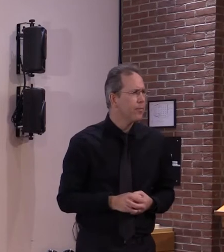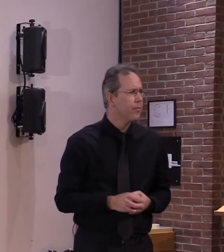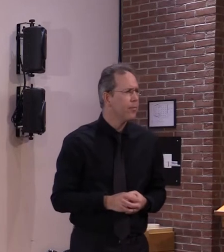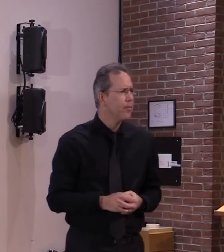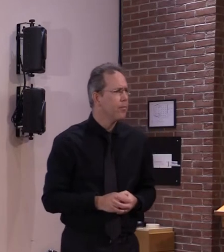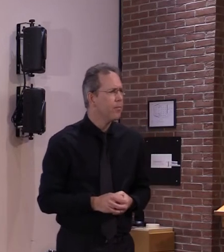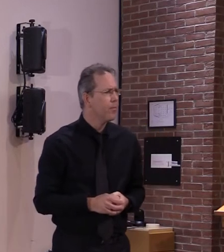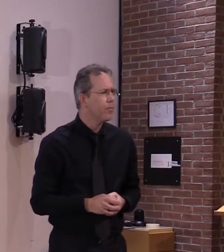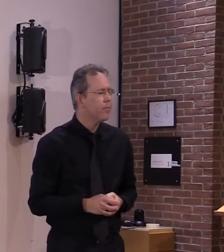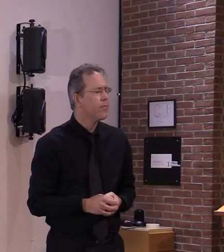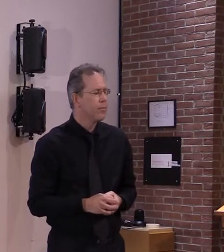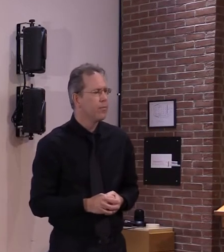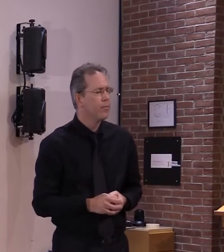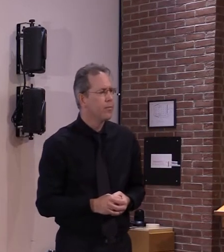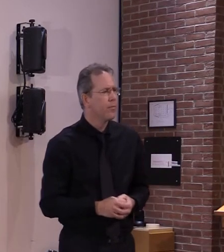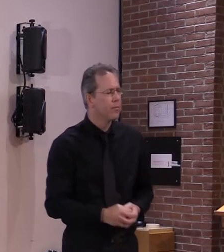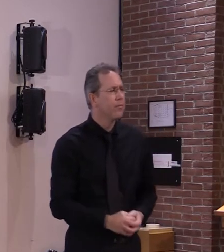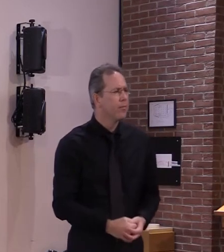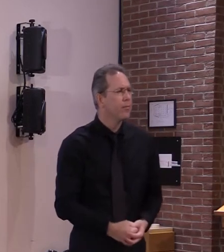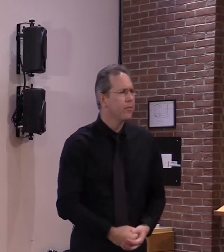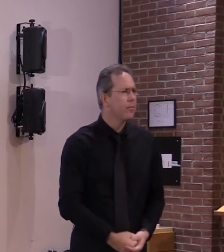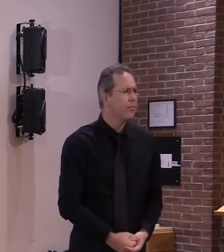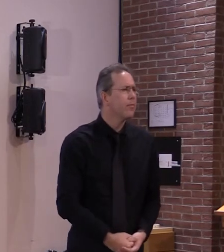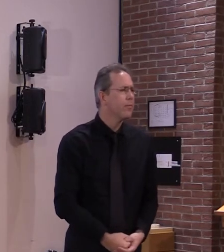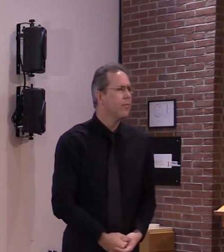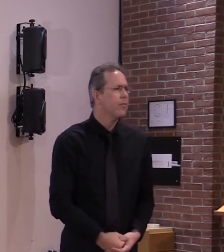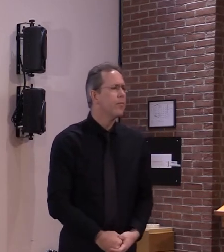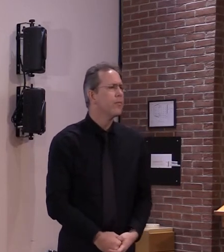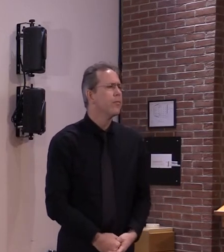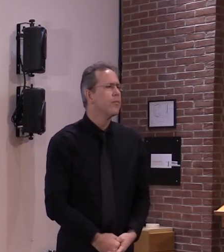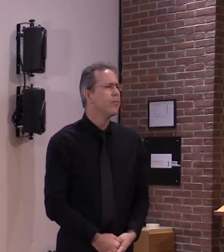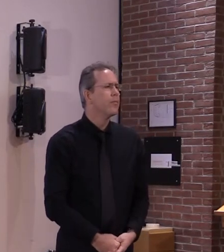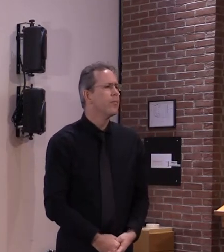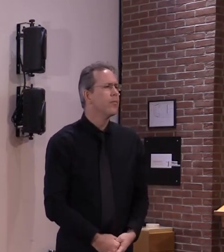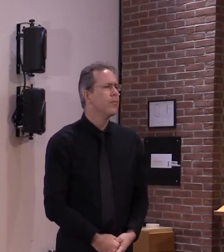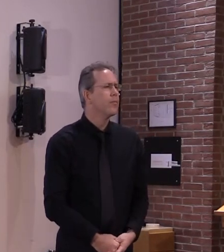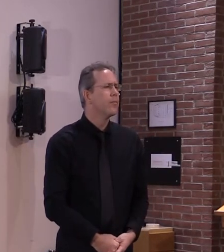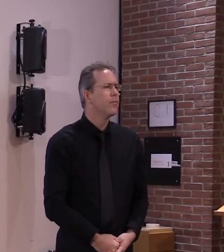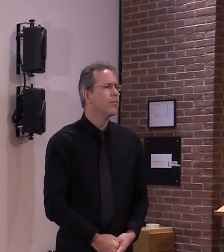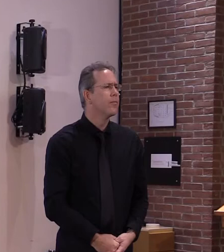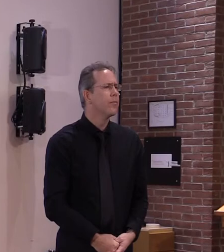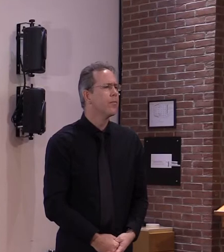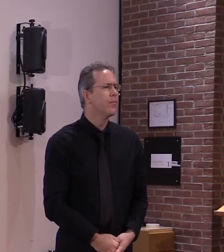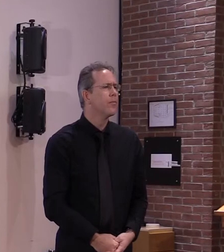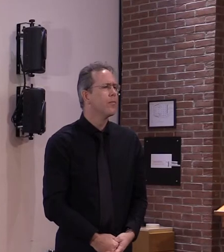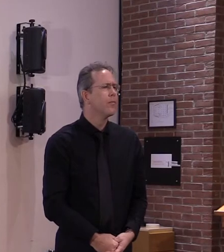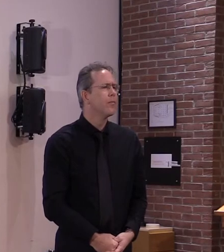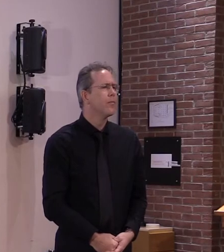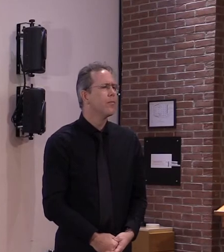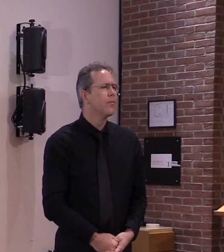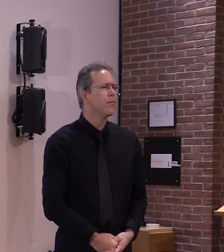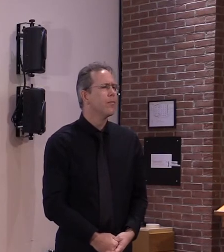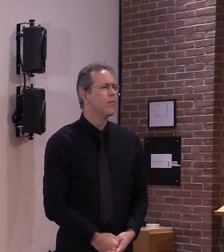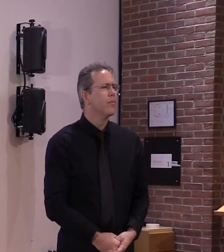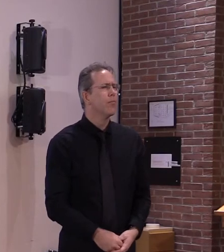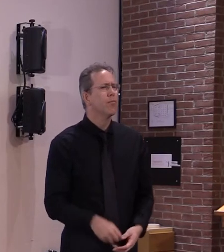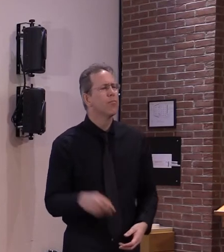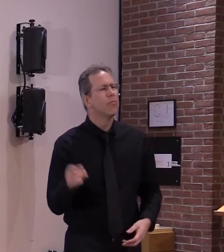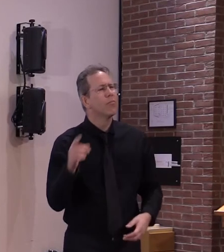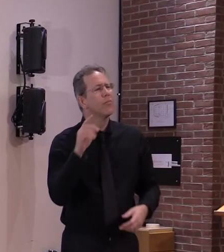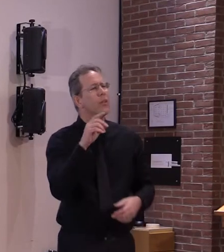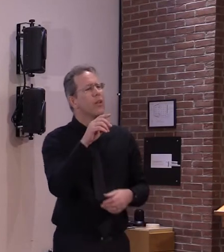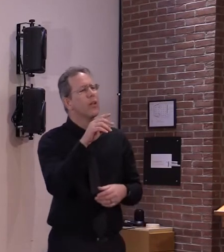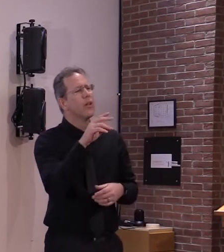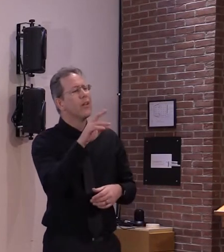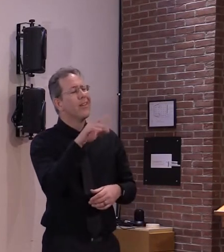mutating and how much variation or mutation can the vaccine handle without its efficacy changing yeah